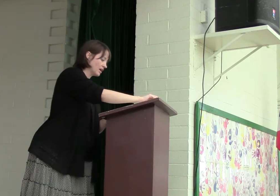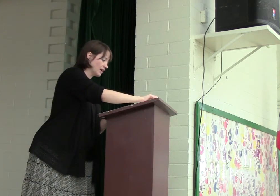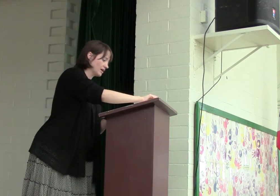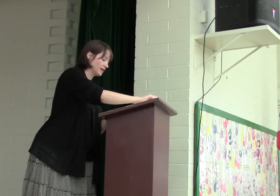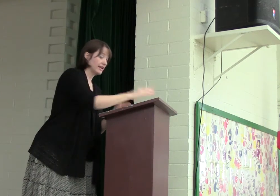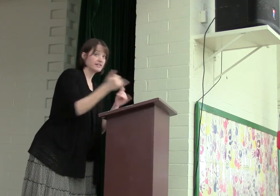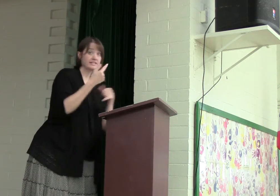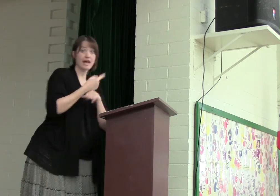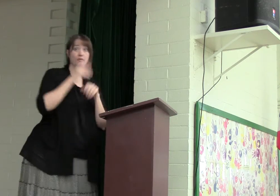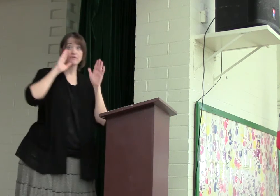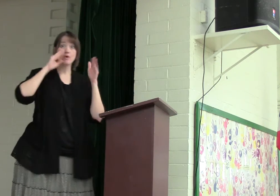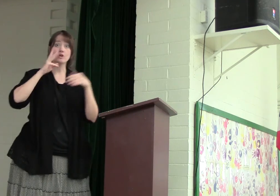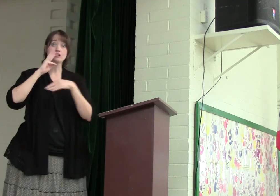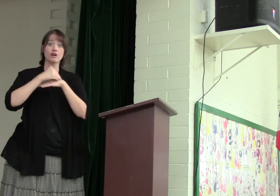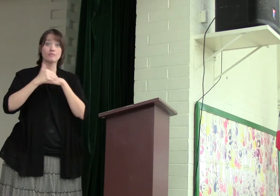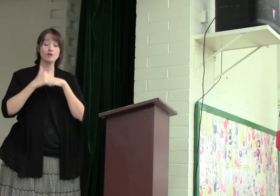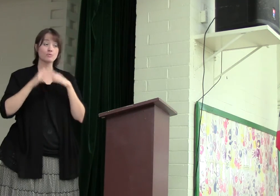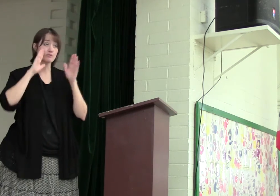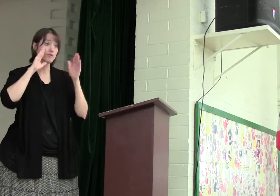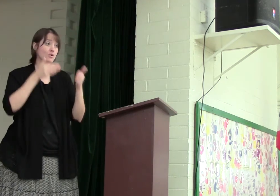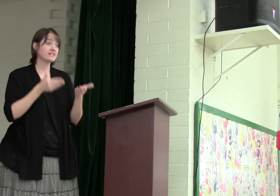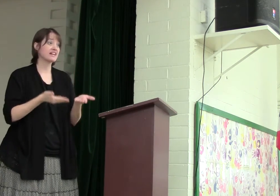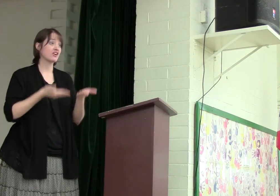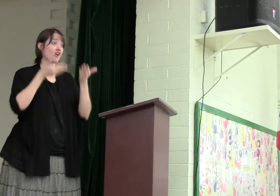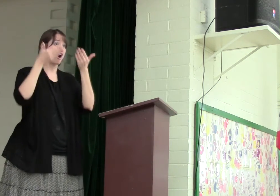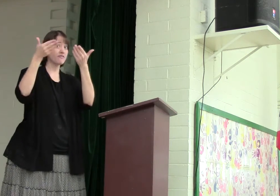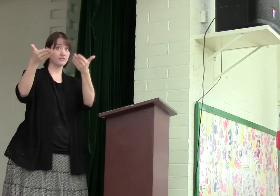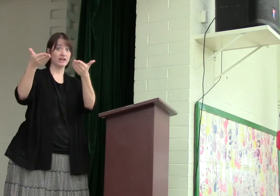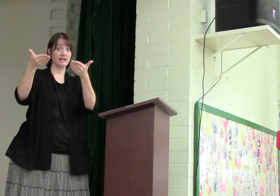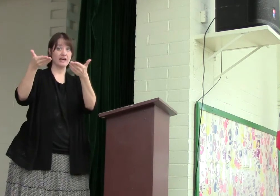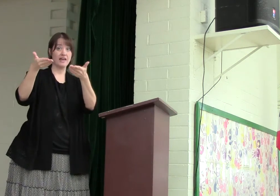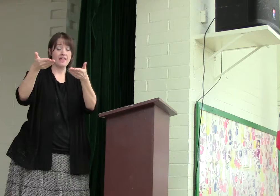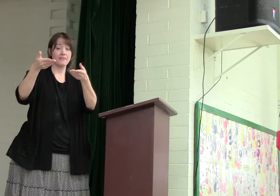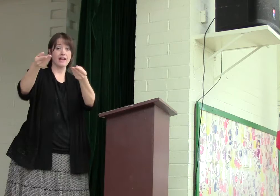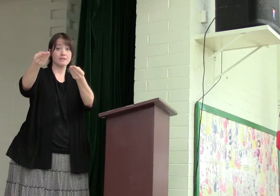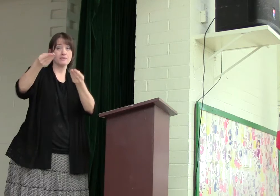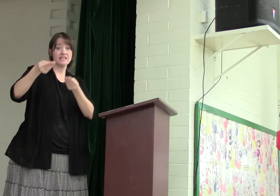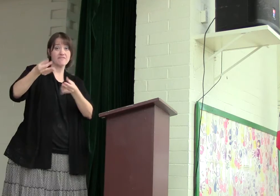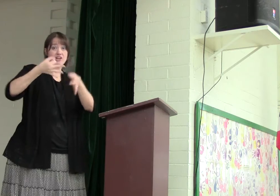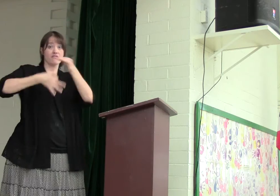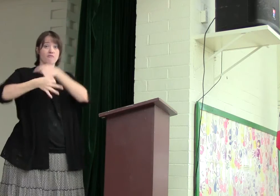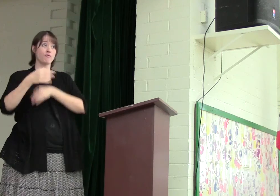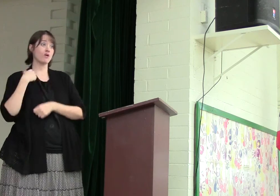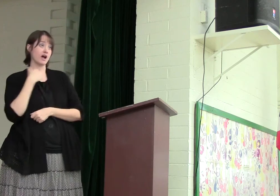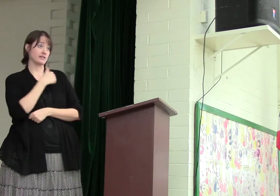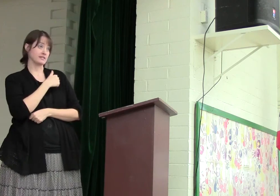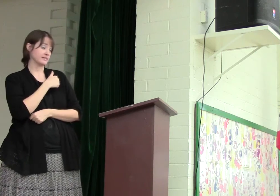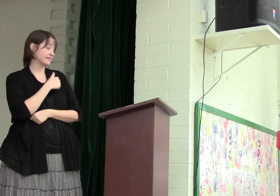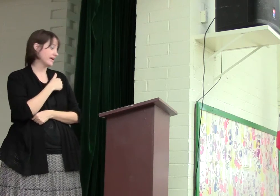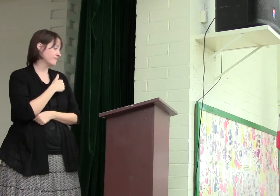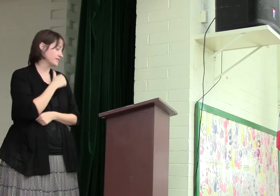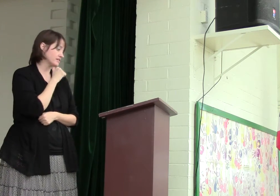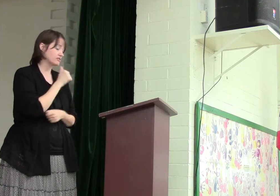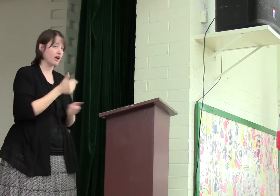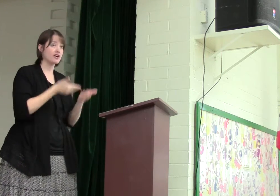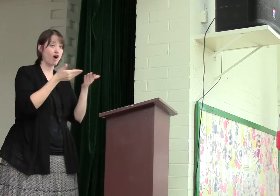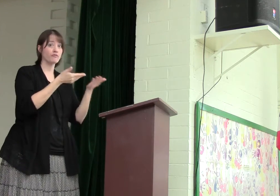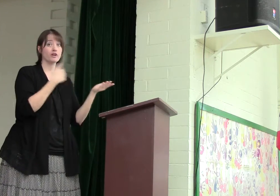Now, today we focus on communion. focusing on an offering that has been given for us instead of us. It's not an offering